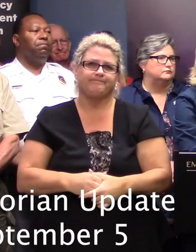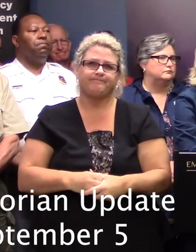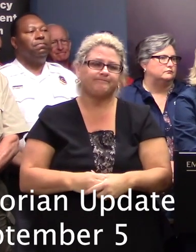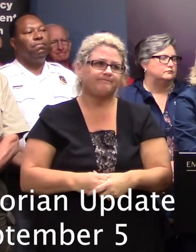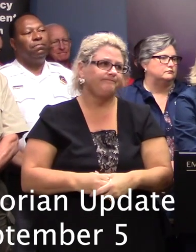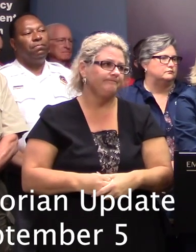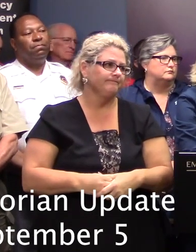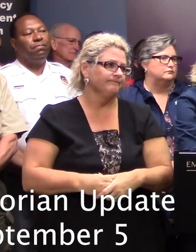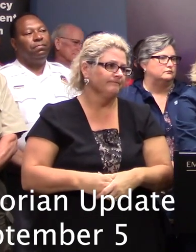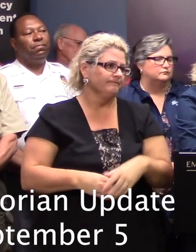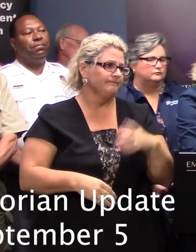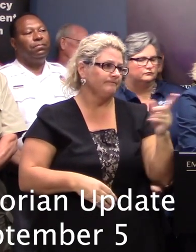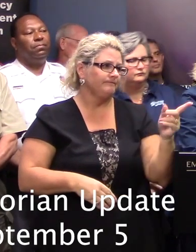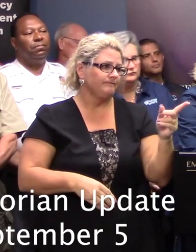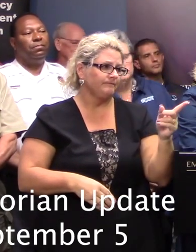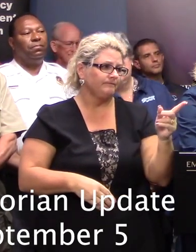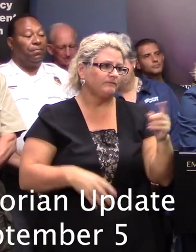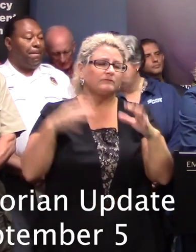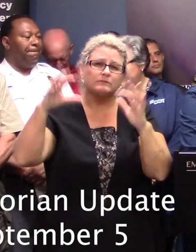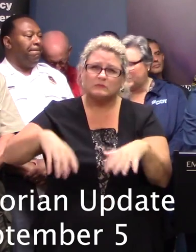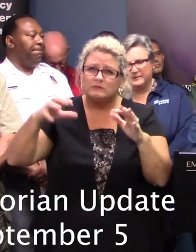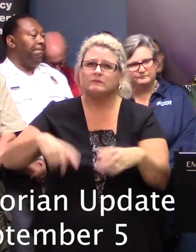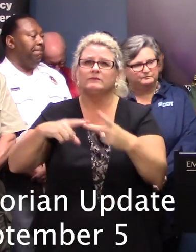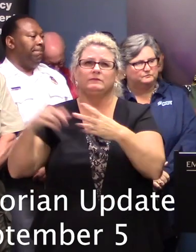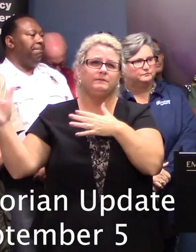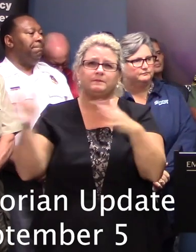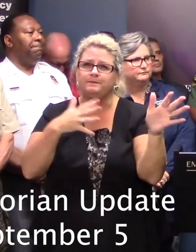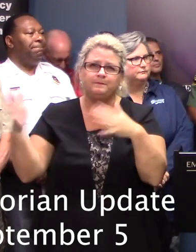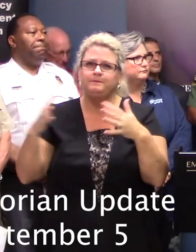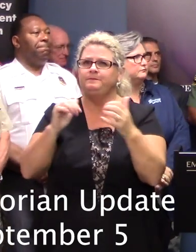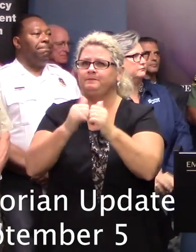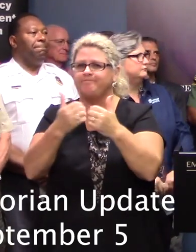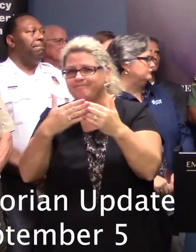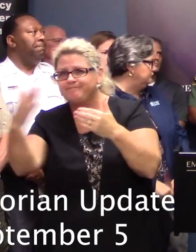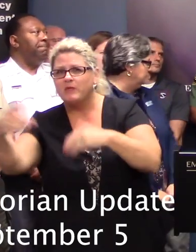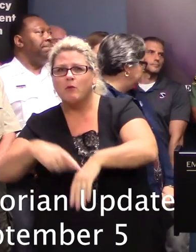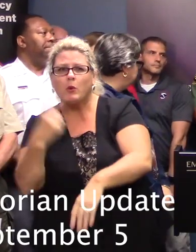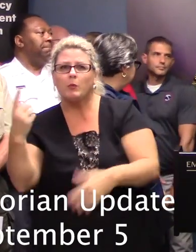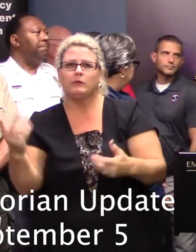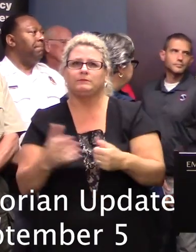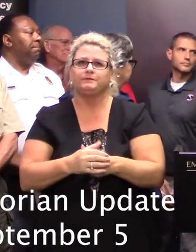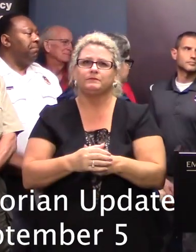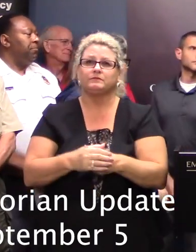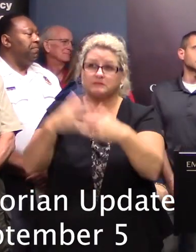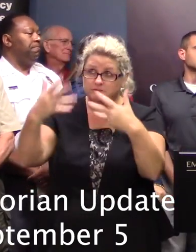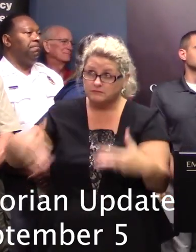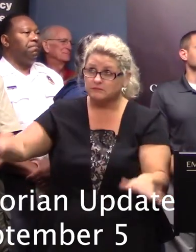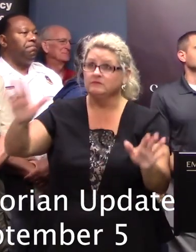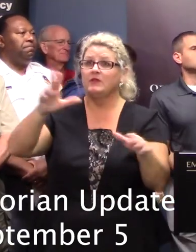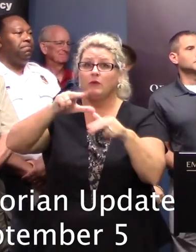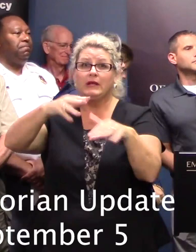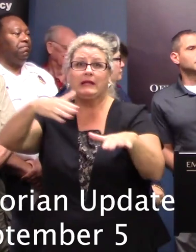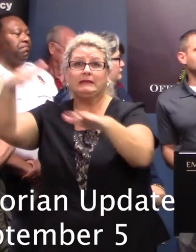how much longer are we expecting to see the rains and the winds associated with this in this state and then after that point once it clears out what